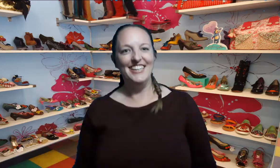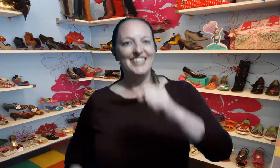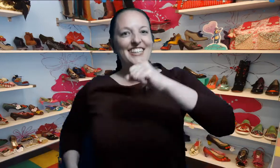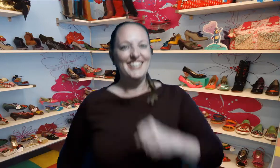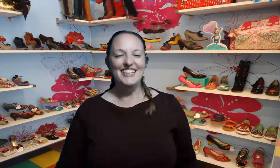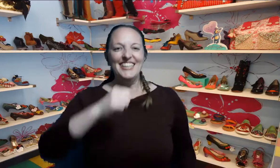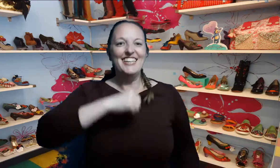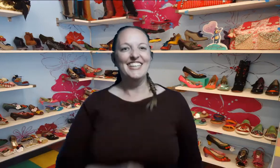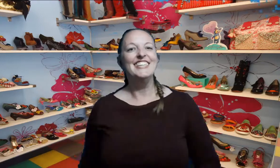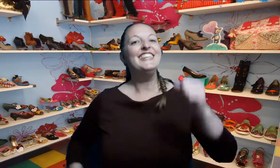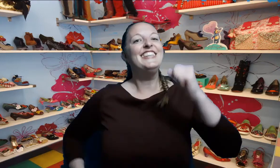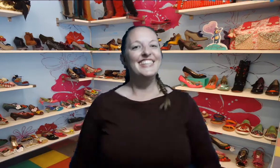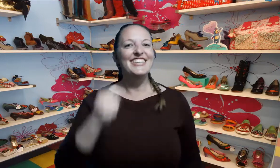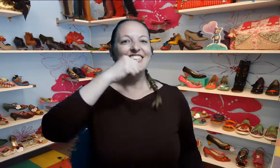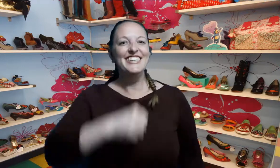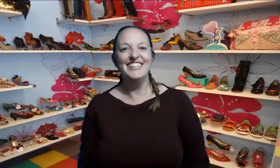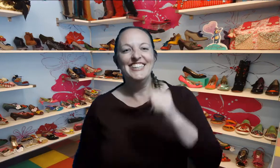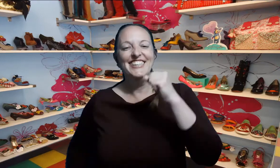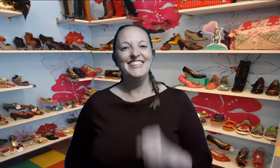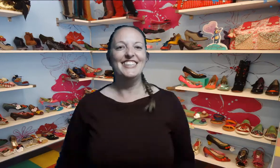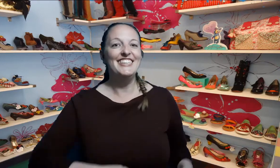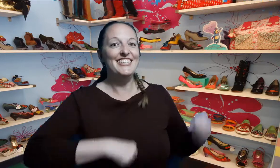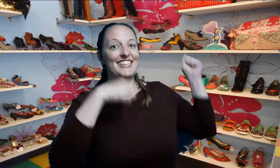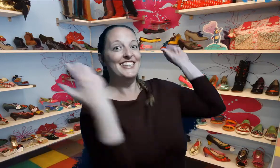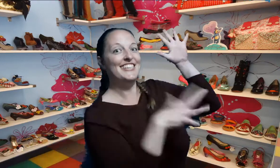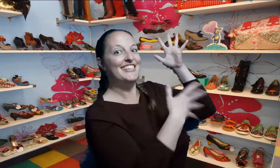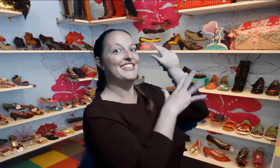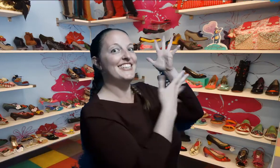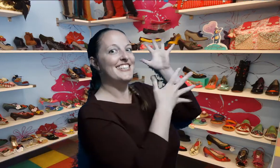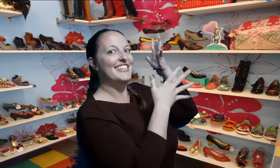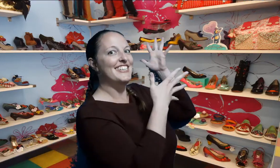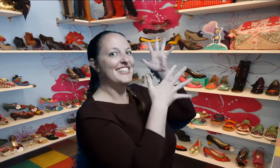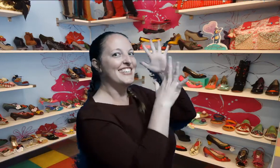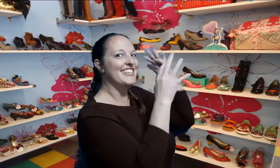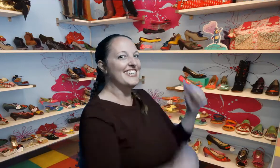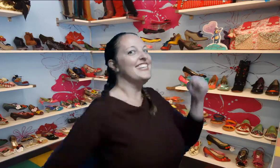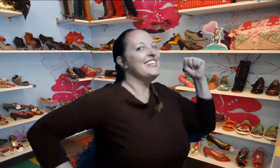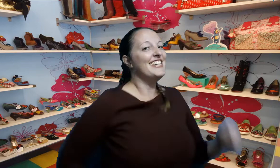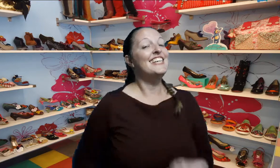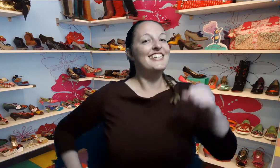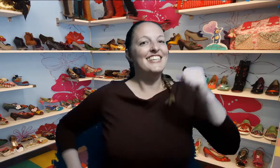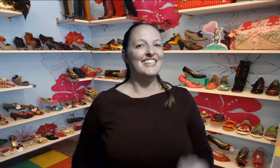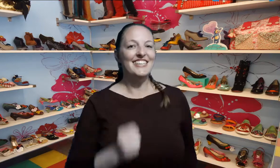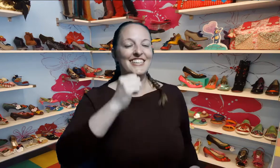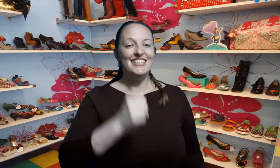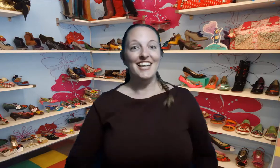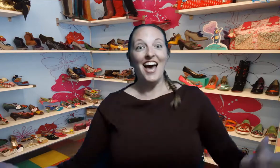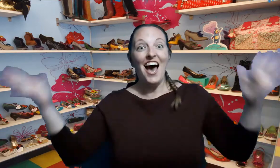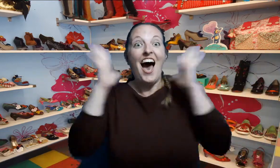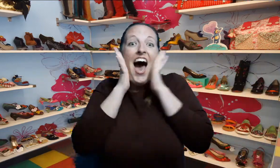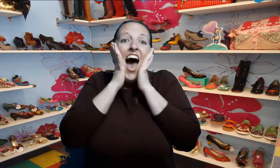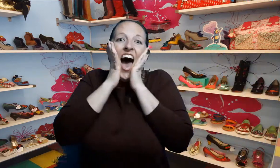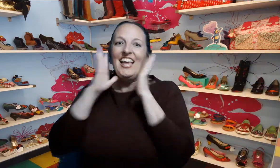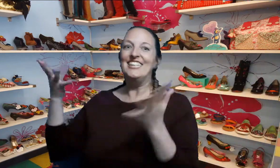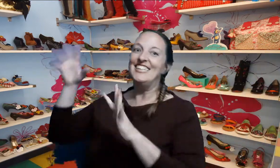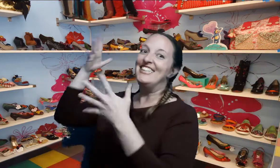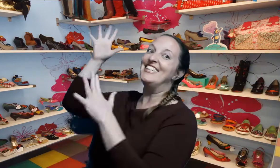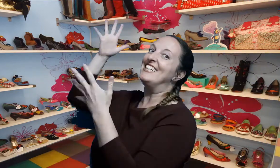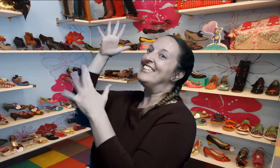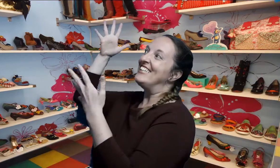feet Oh, do like to be inside the shoe shop Oh, I do like to be beside the shoes